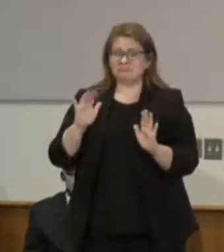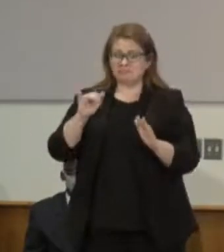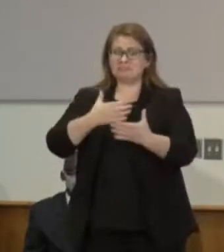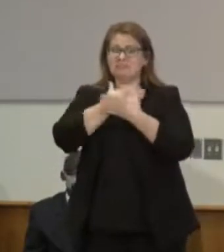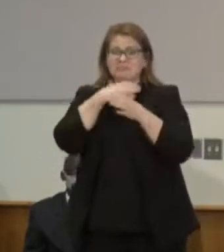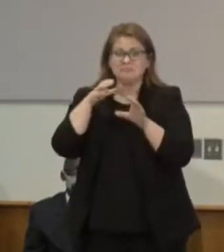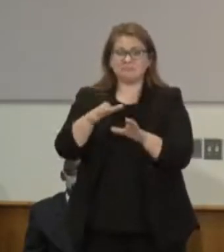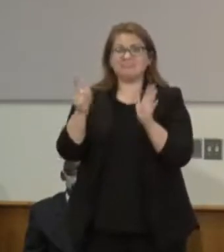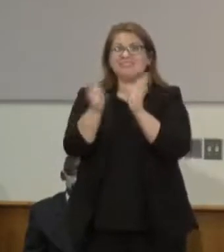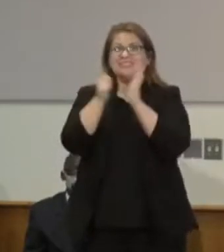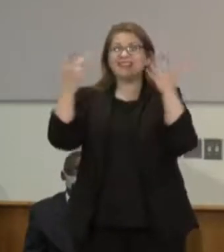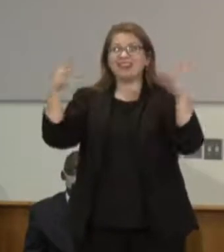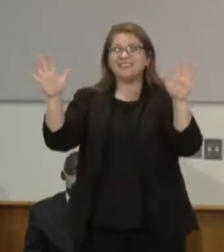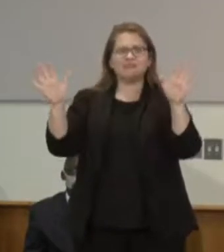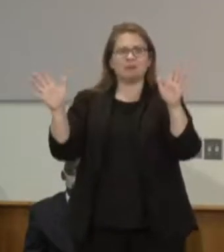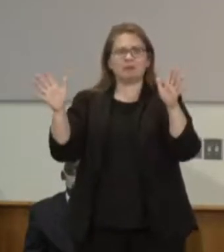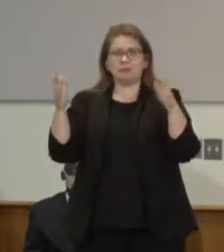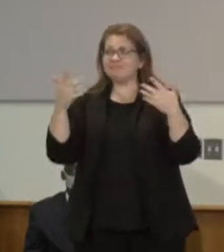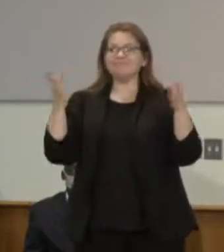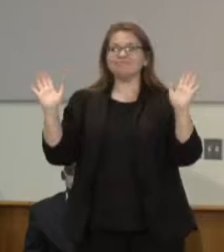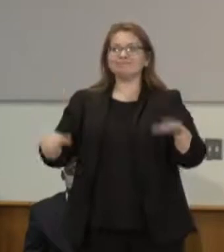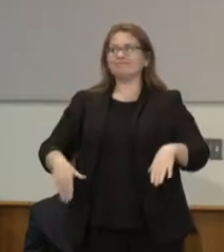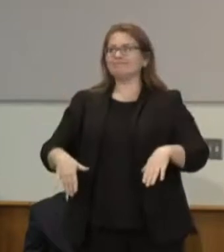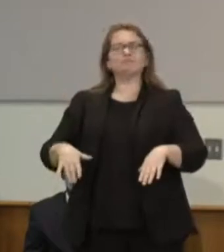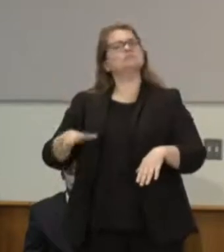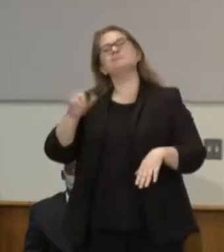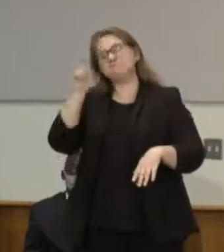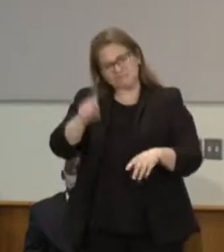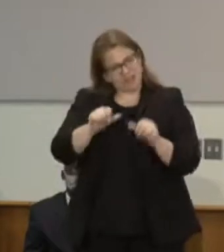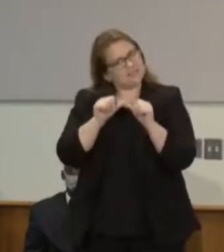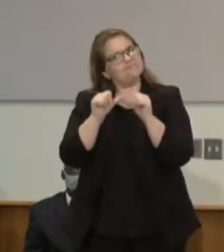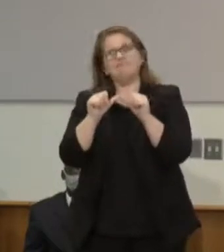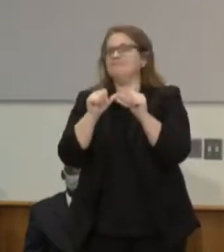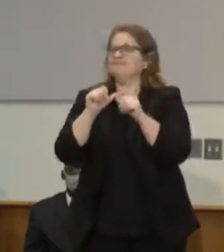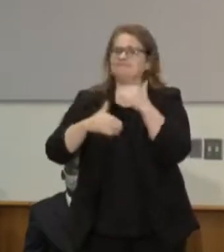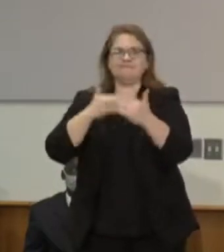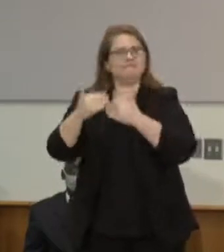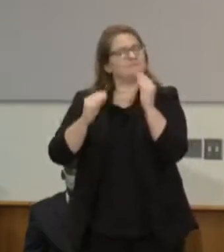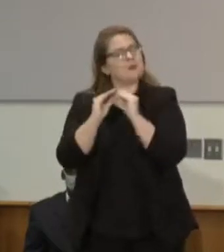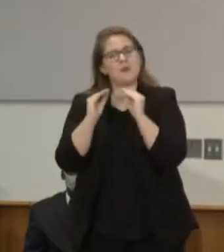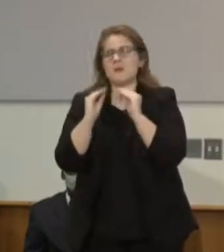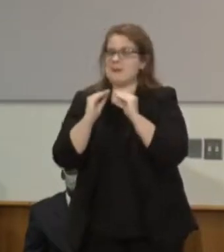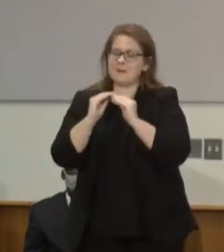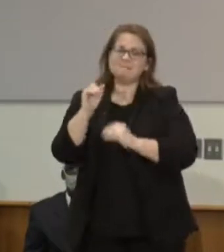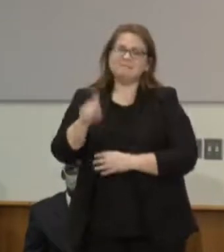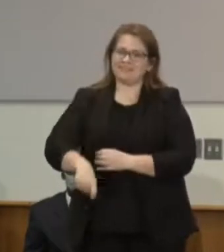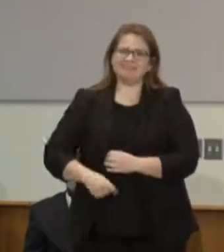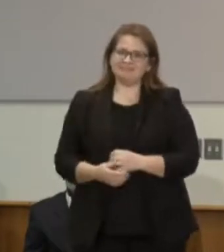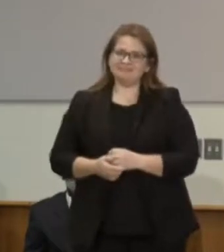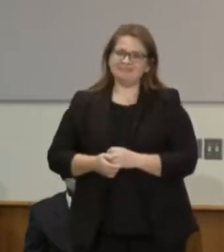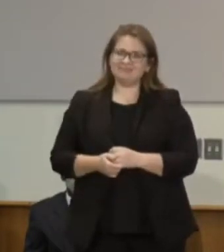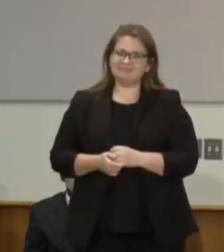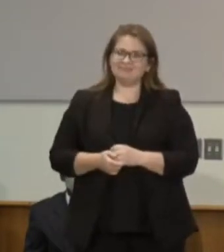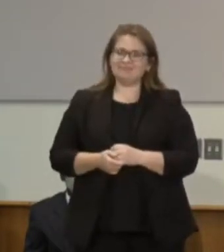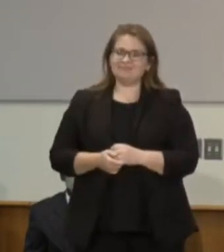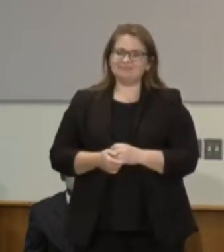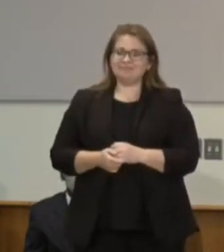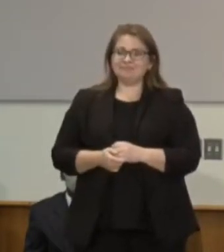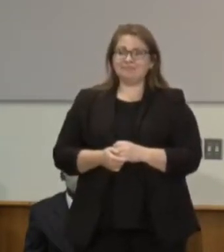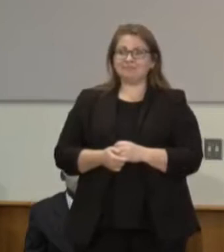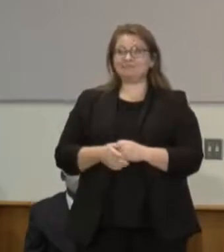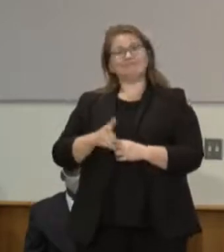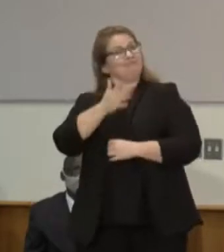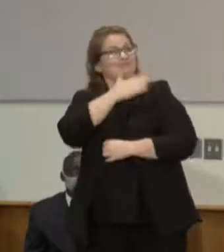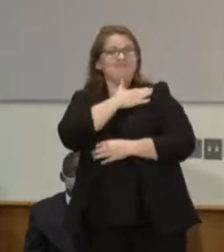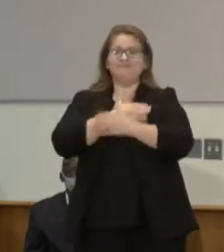intervene that's already policy in 81 of 87 counties, the law of the entire state, and then pat ourselves on the back as though